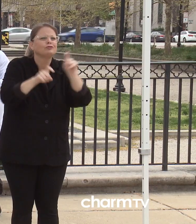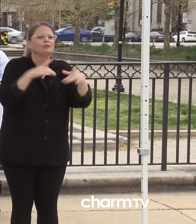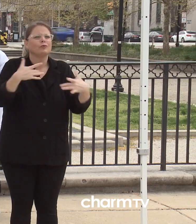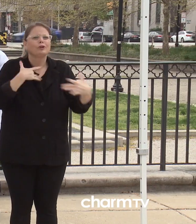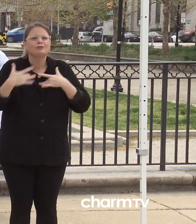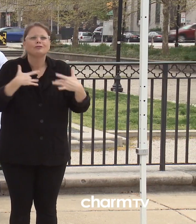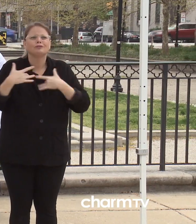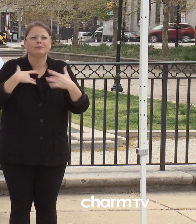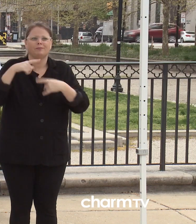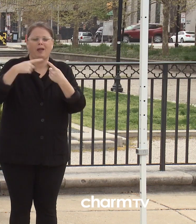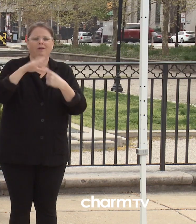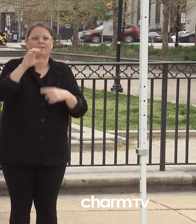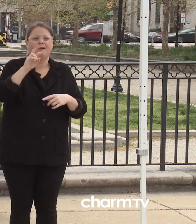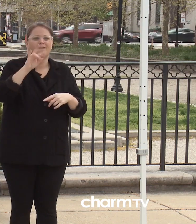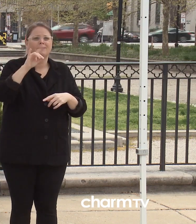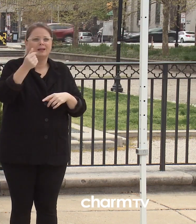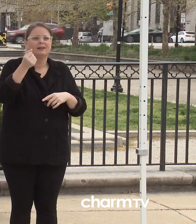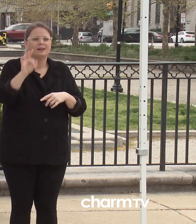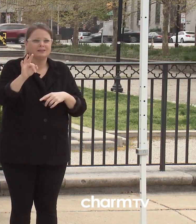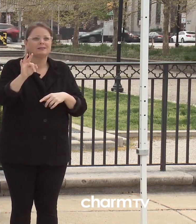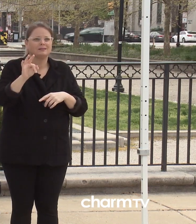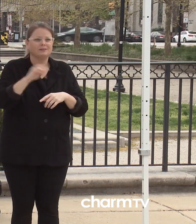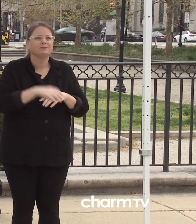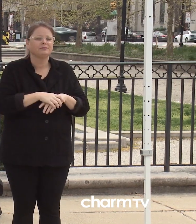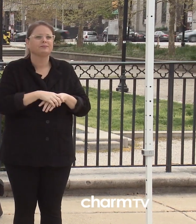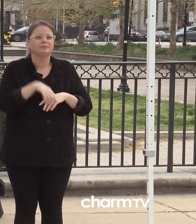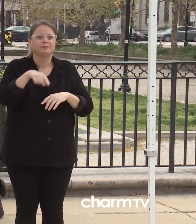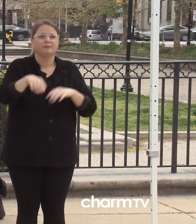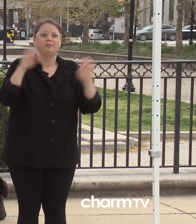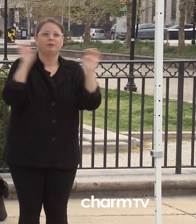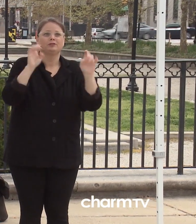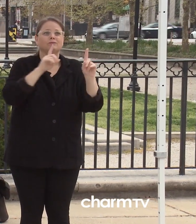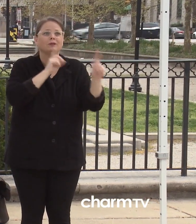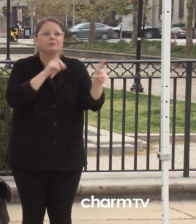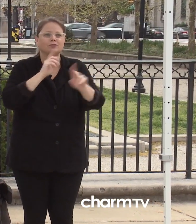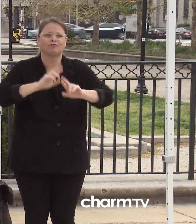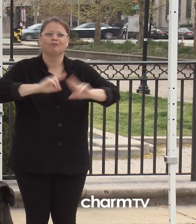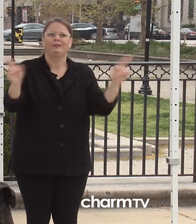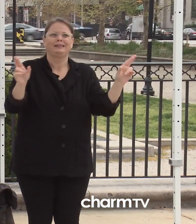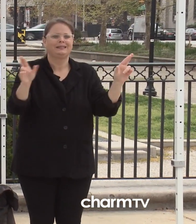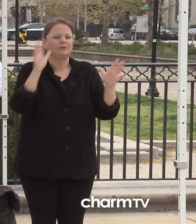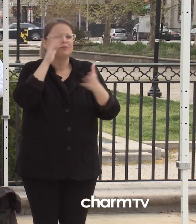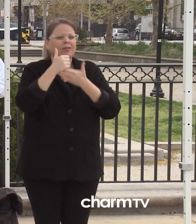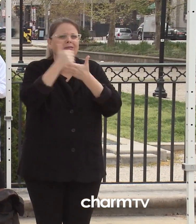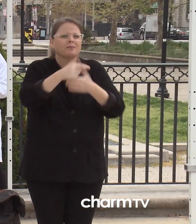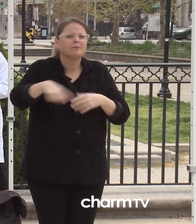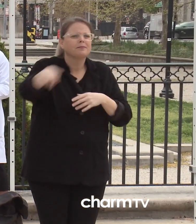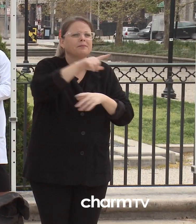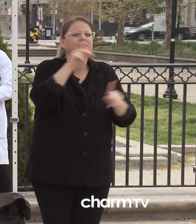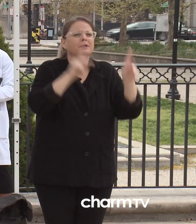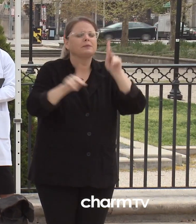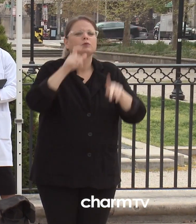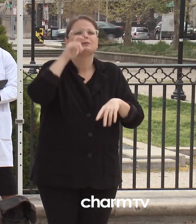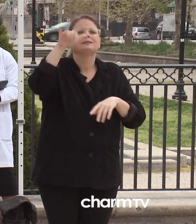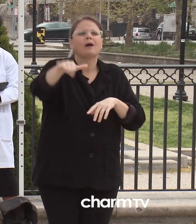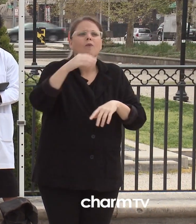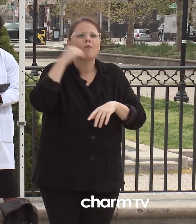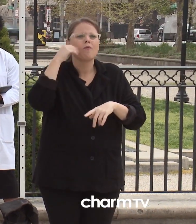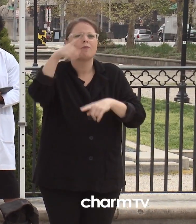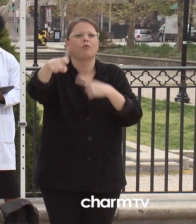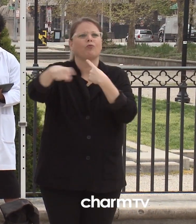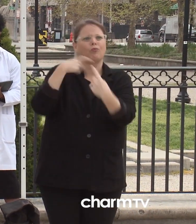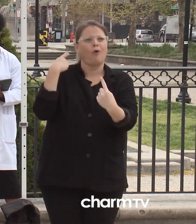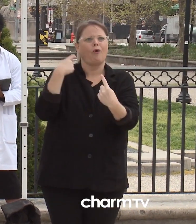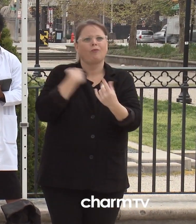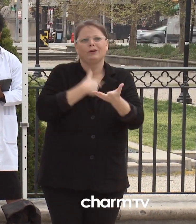people from the safety of their homes. We cannot stress this enough, avoiding hospitals and health care facilities when possible can